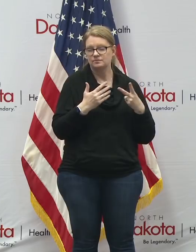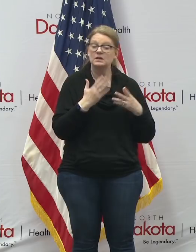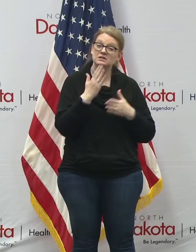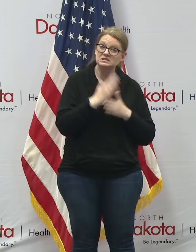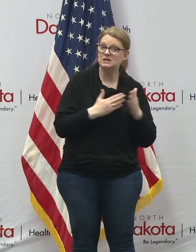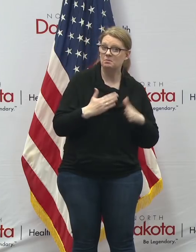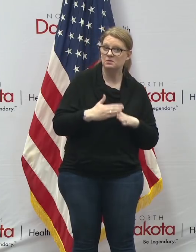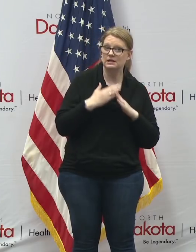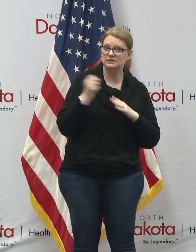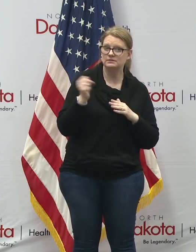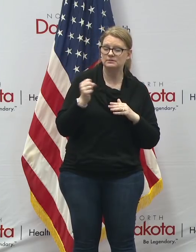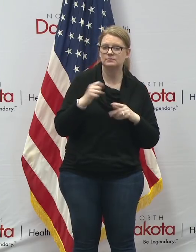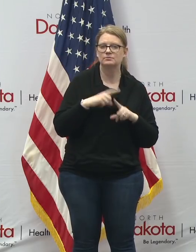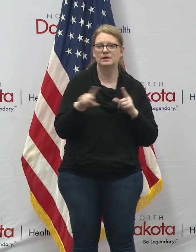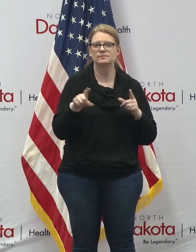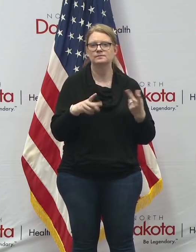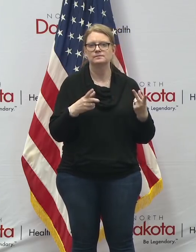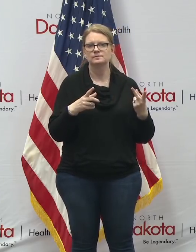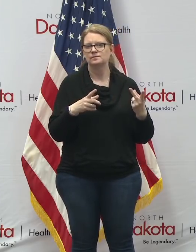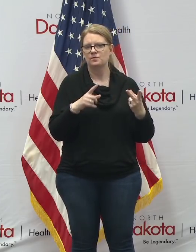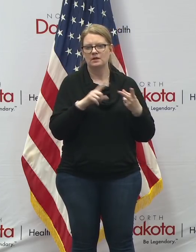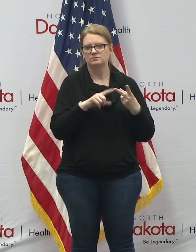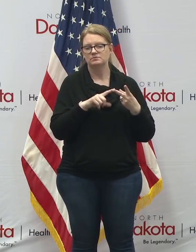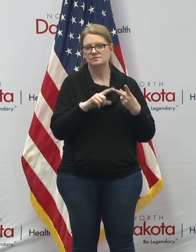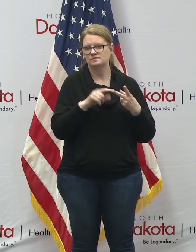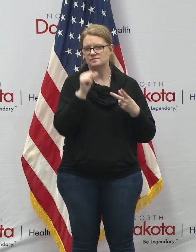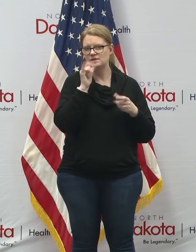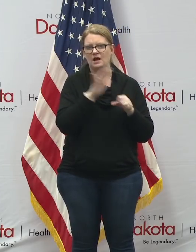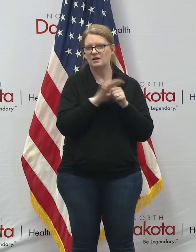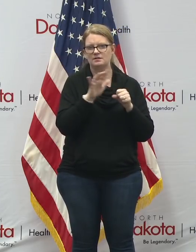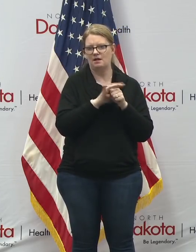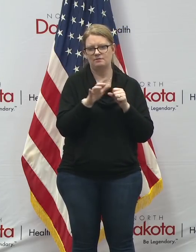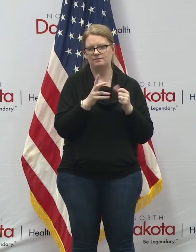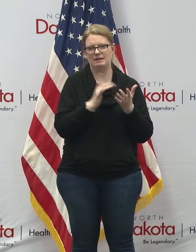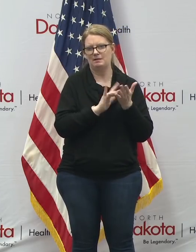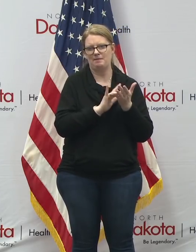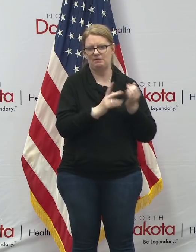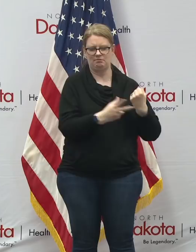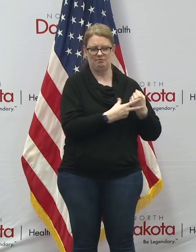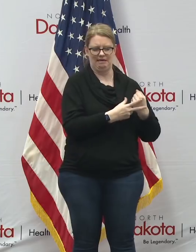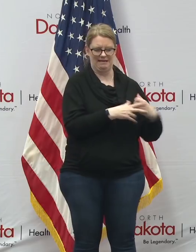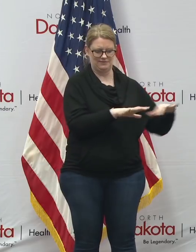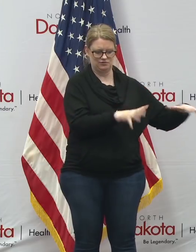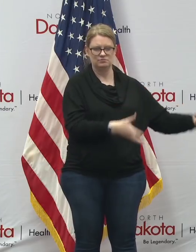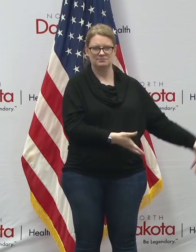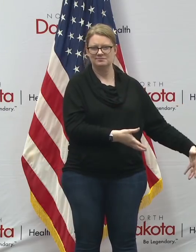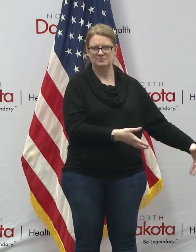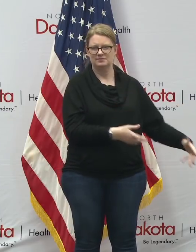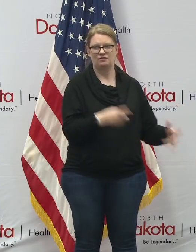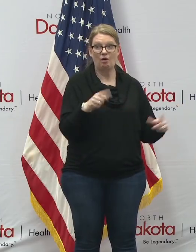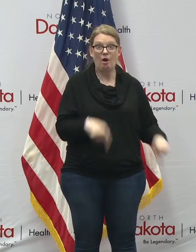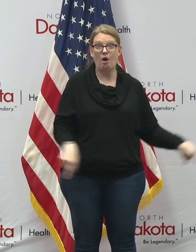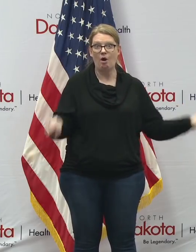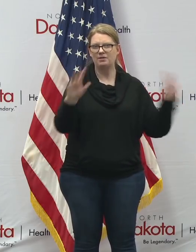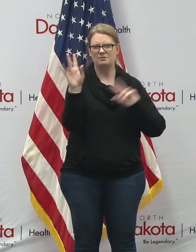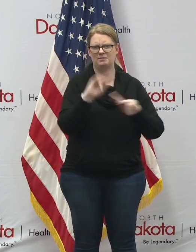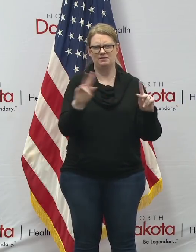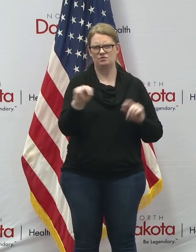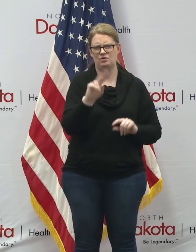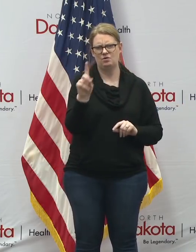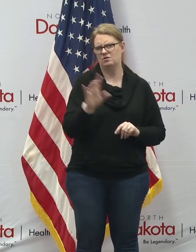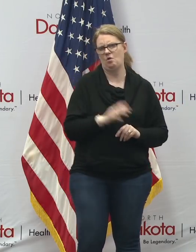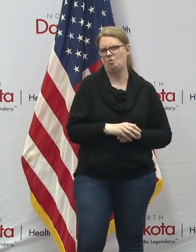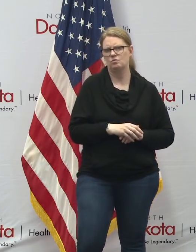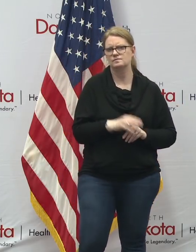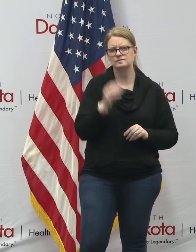protection but uh we would not have enough of those uh in a medical cache for you know everybody in north dakota uh